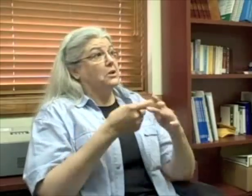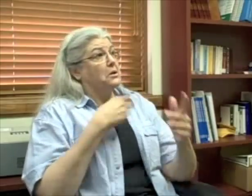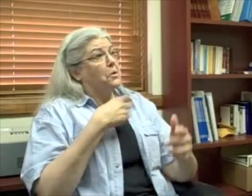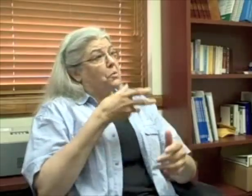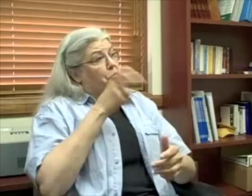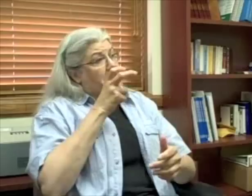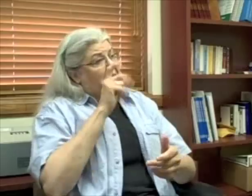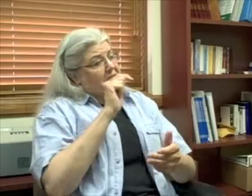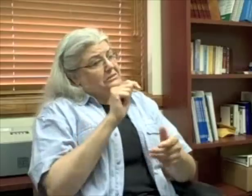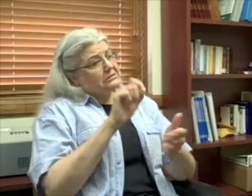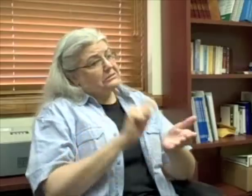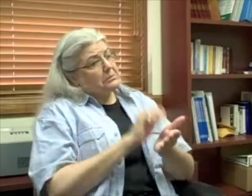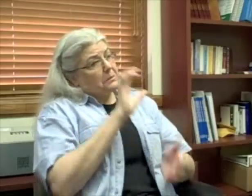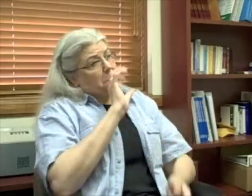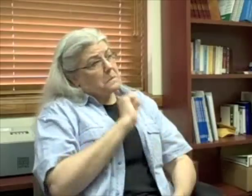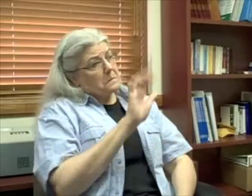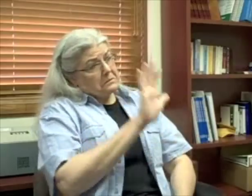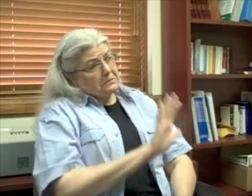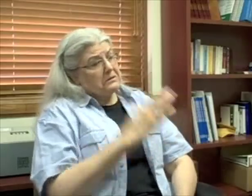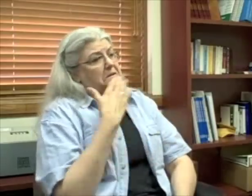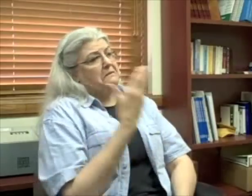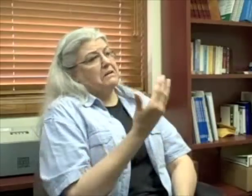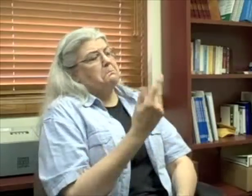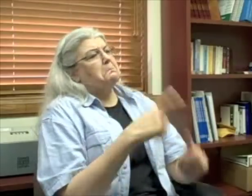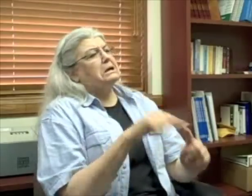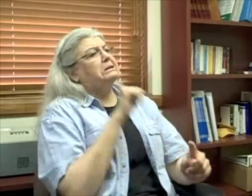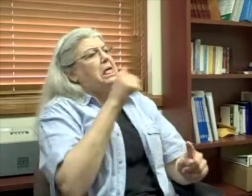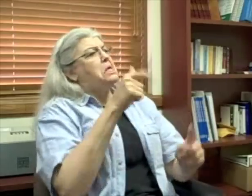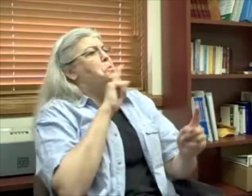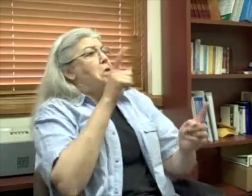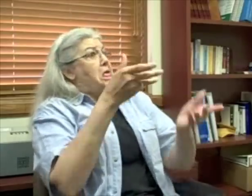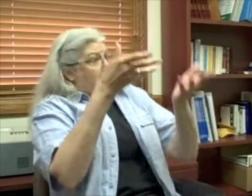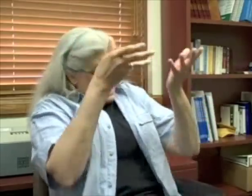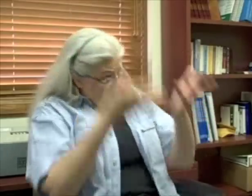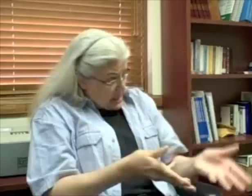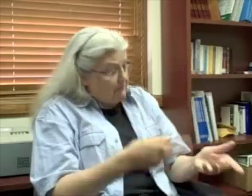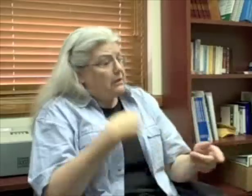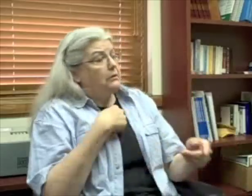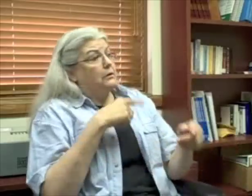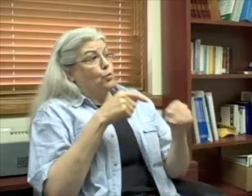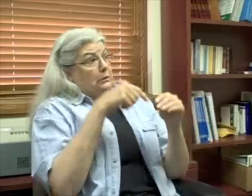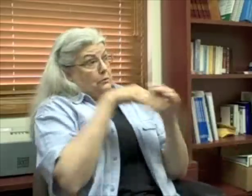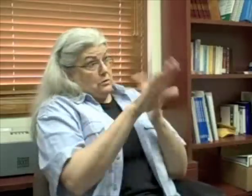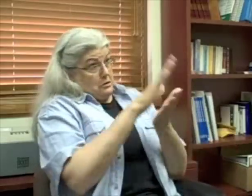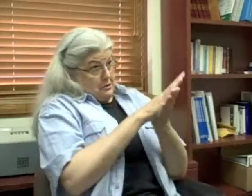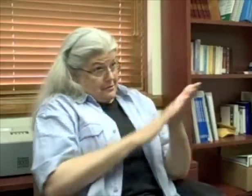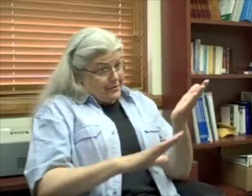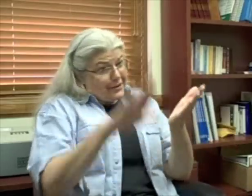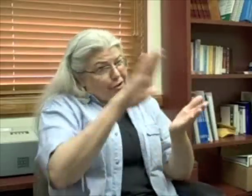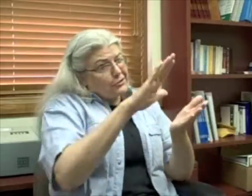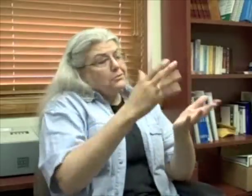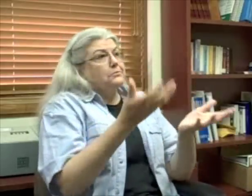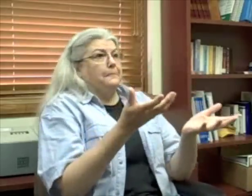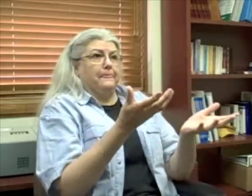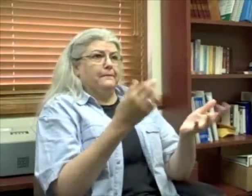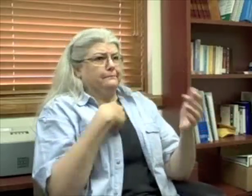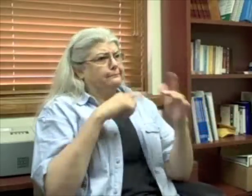For a pretty long time. I started drinking when I was about 15. But it got worse when I was in college. I guess I was about